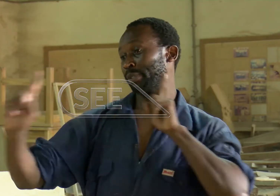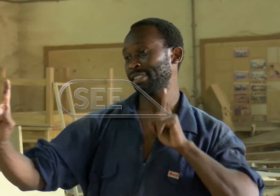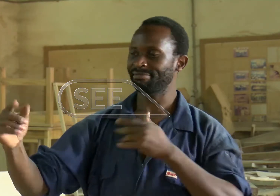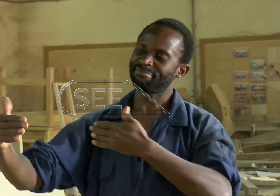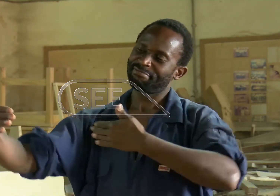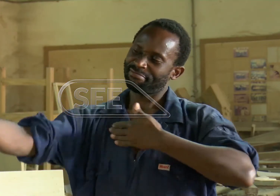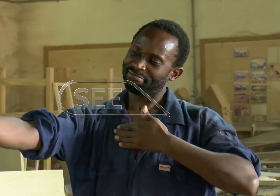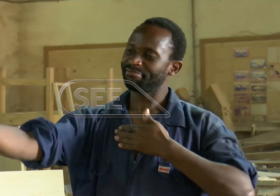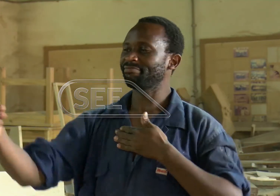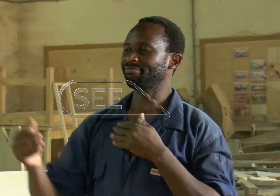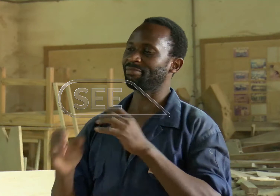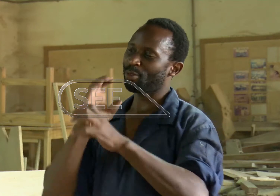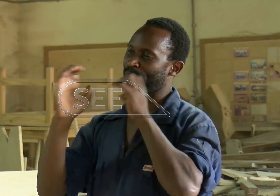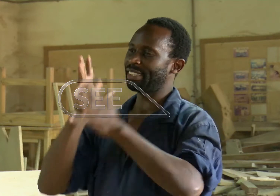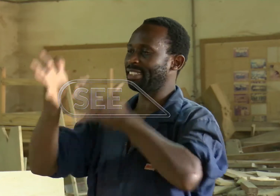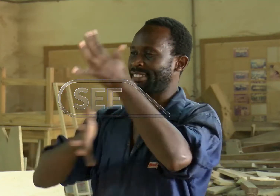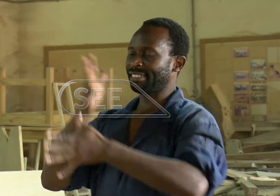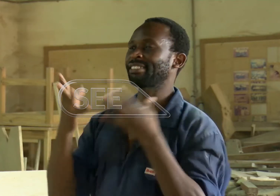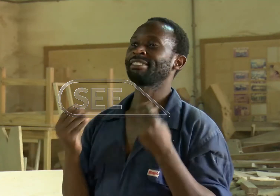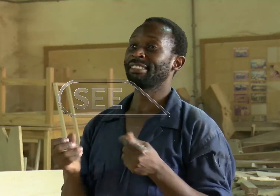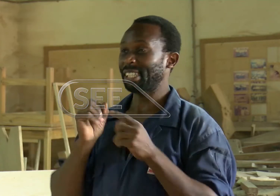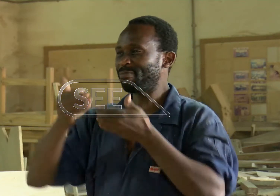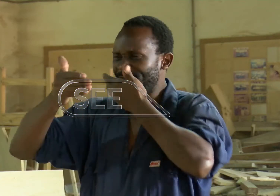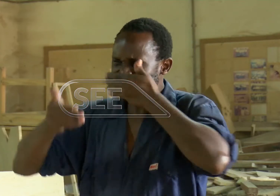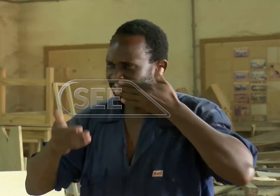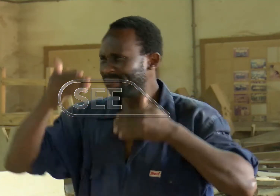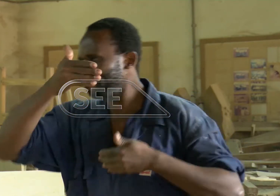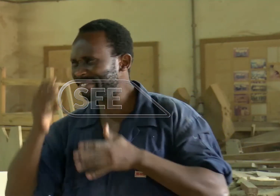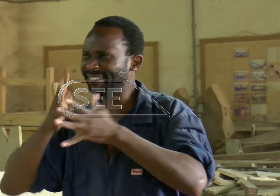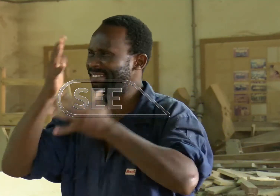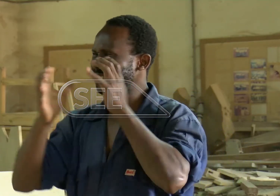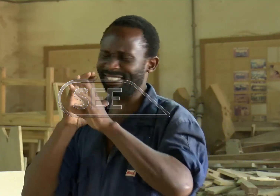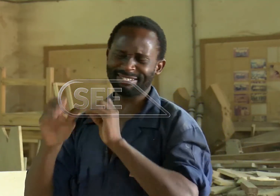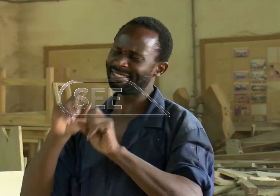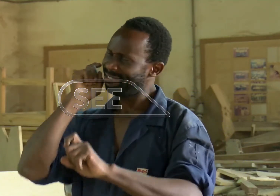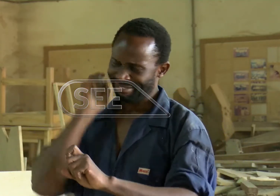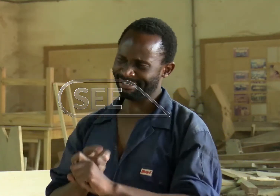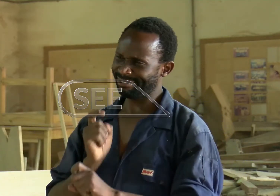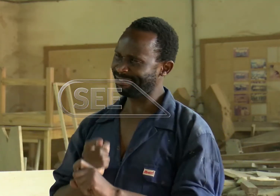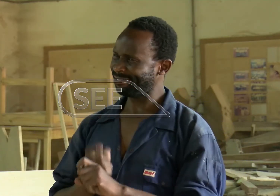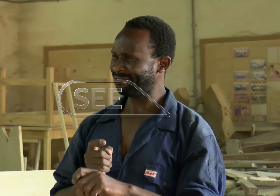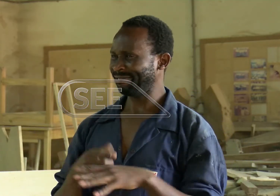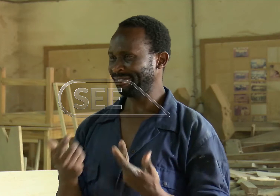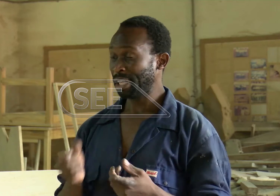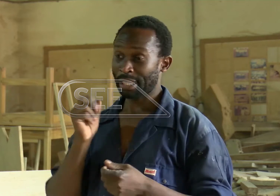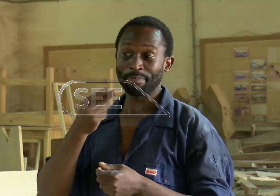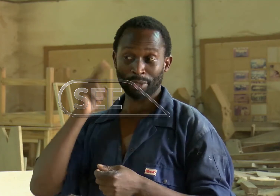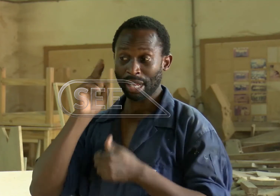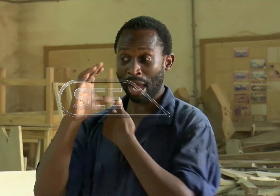see. I think the most effective way for the Deaf would be social distancing.